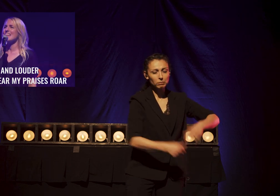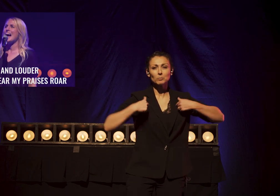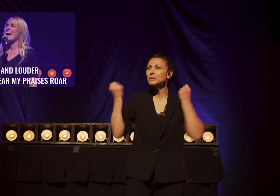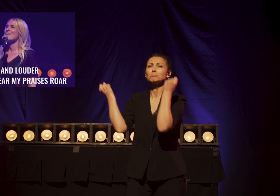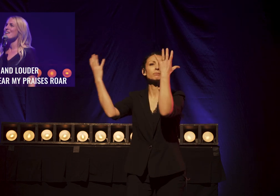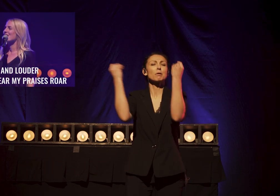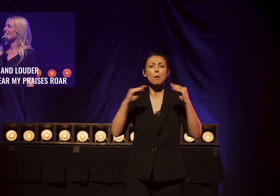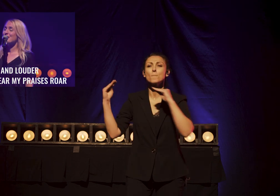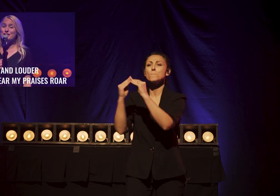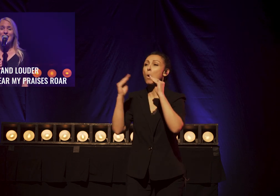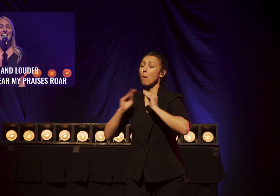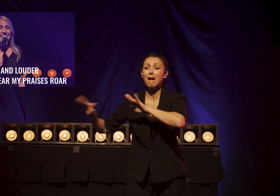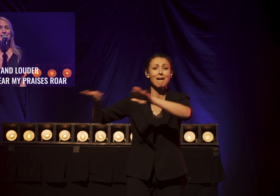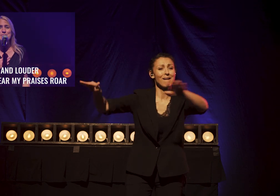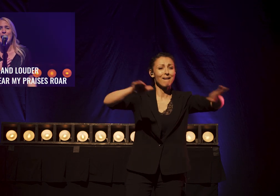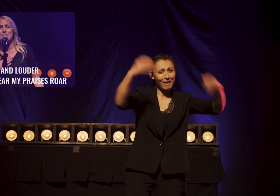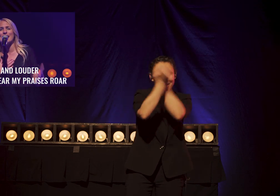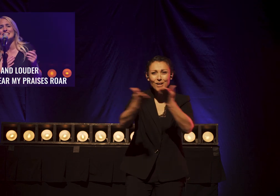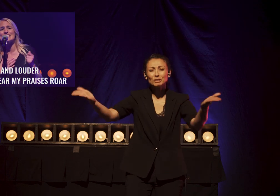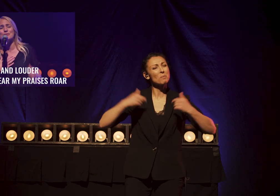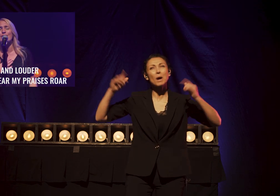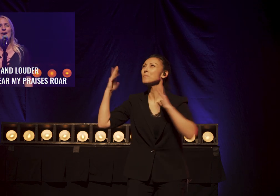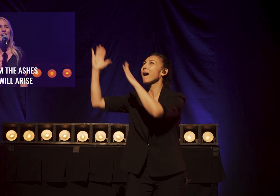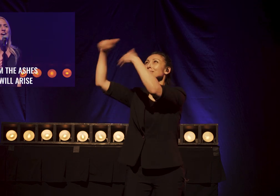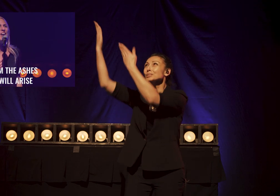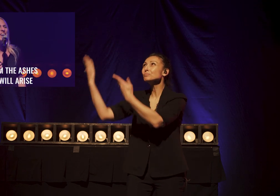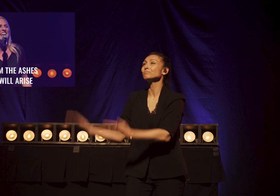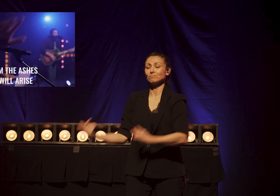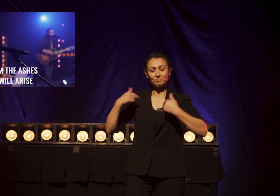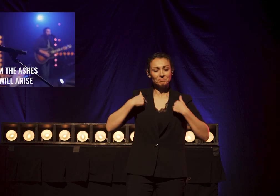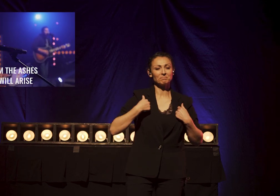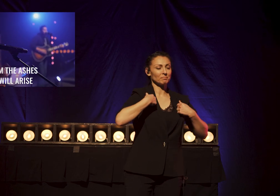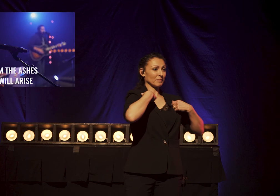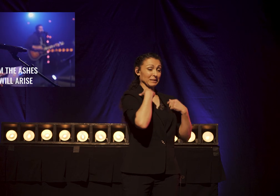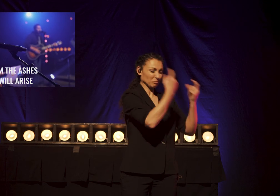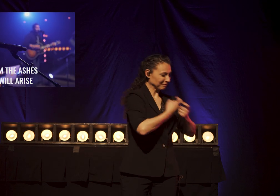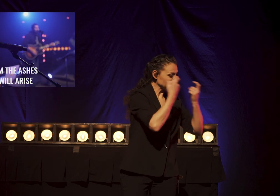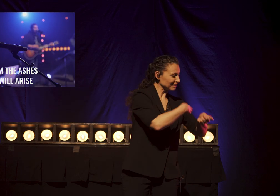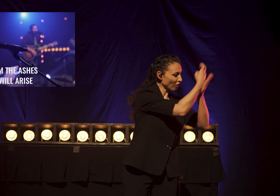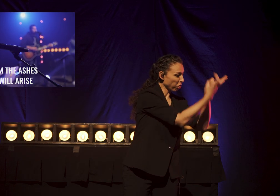louder, you're going to hear my praises roar. Up from the ashes,